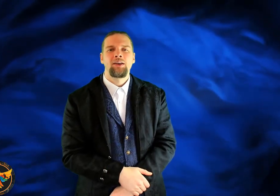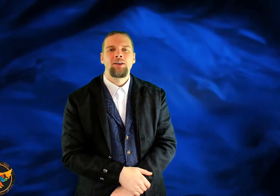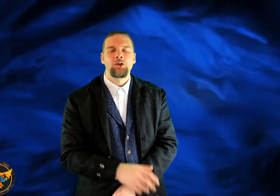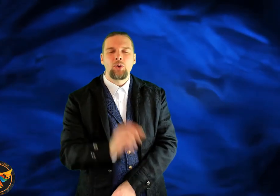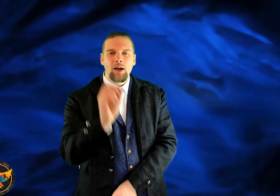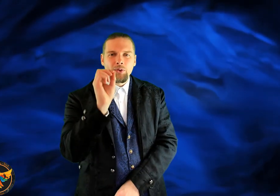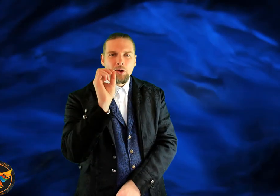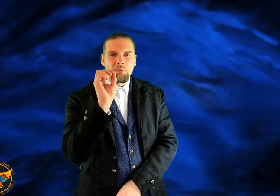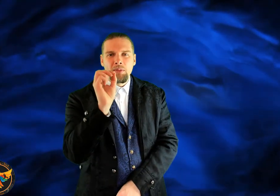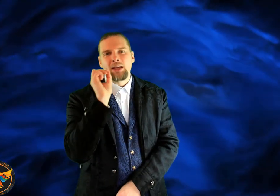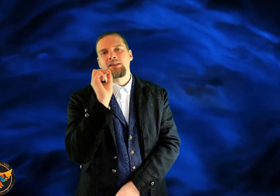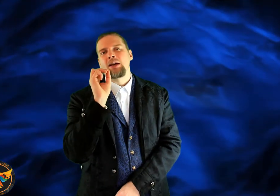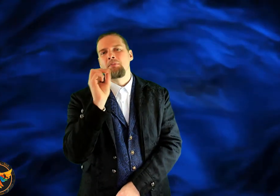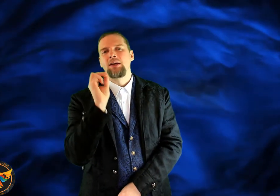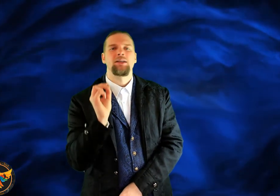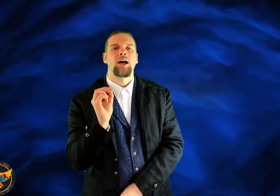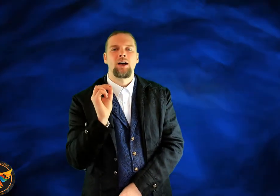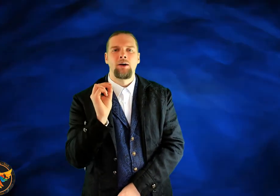You have an amazing, amazing heart.